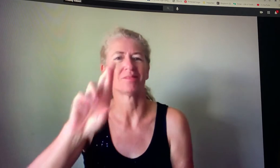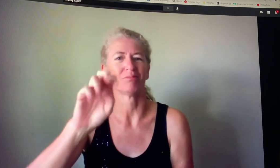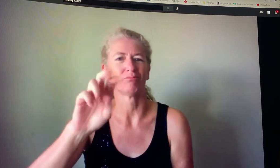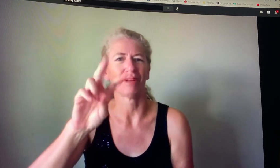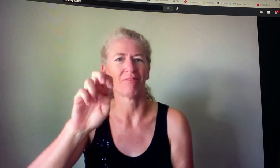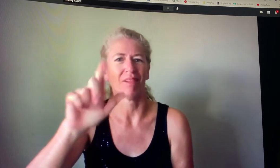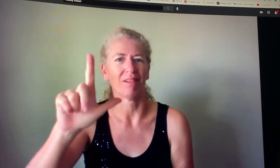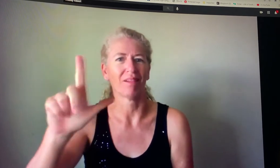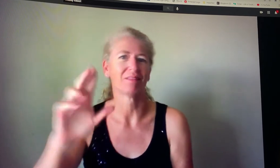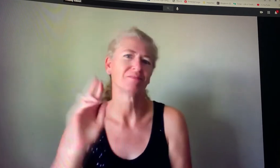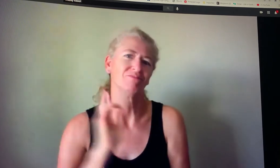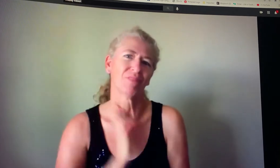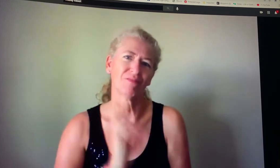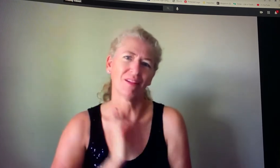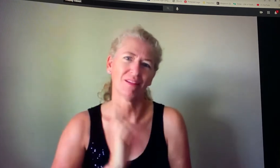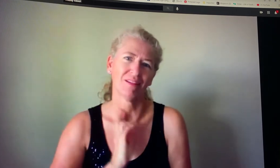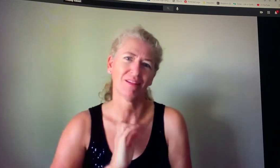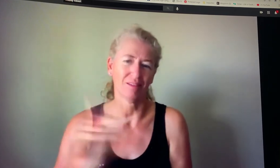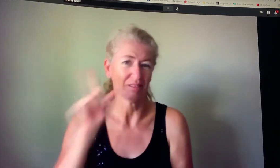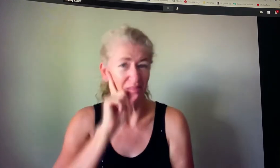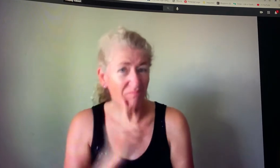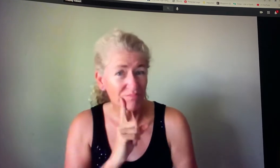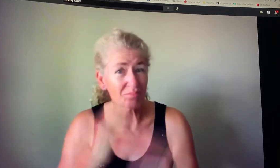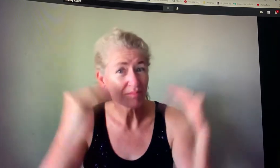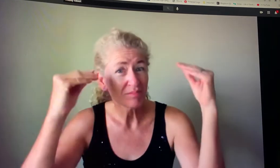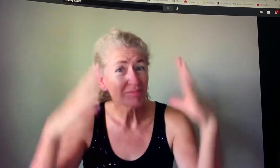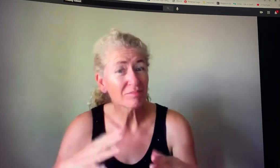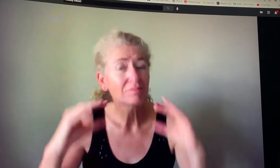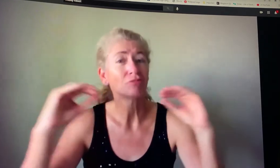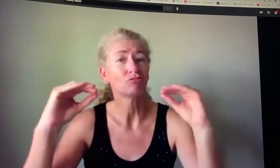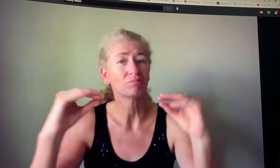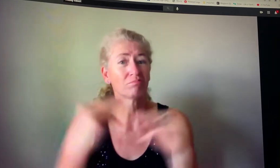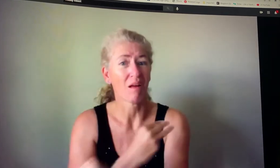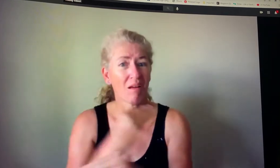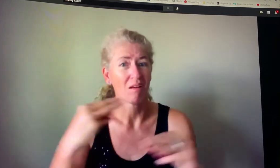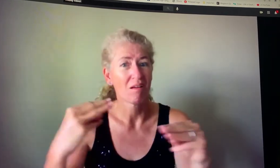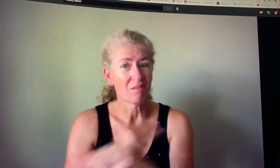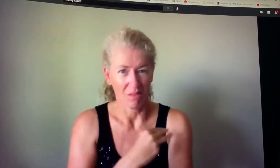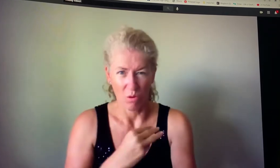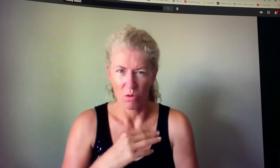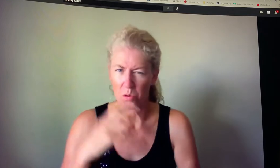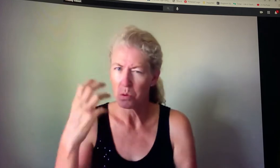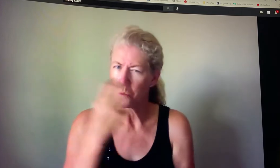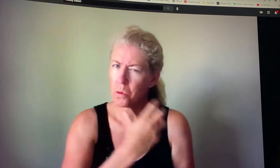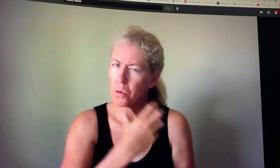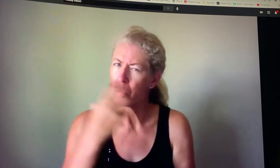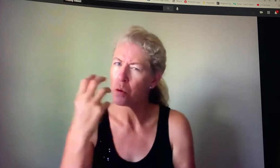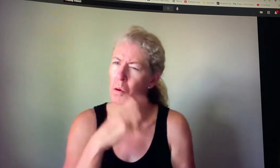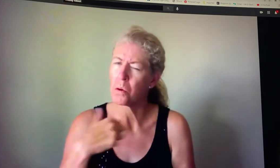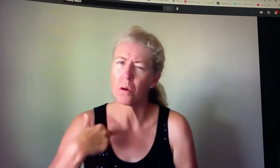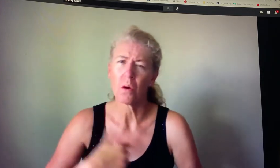Mr. Rebel he was a deaf professor and he taught math and he was